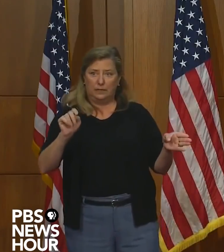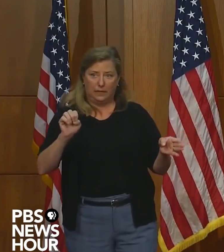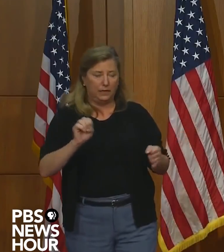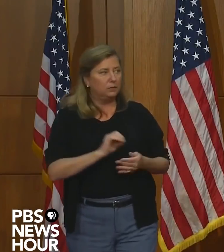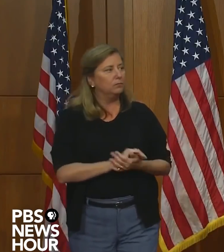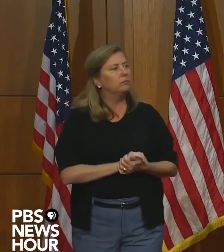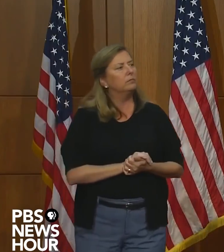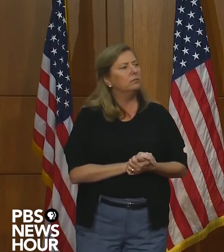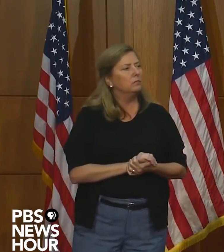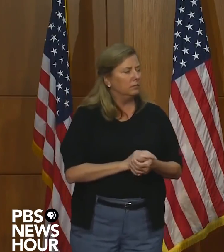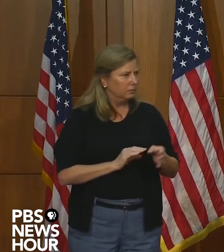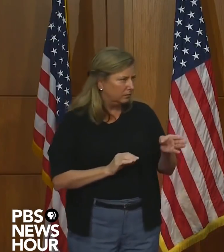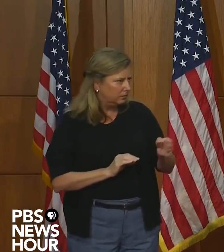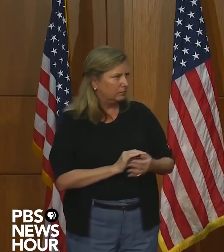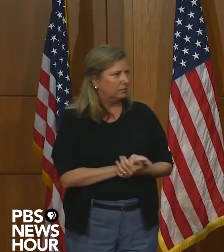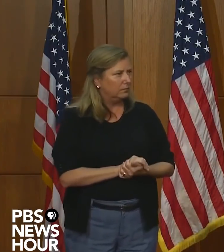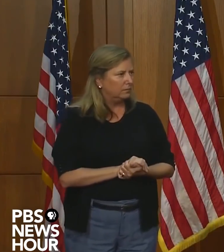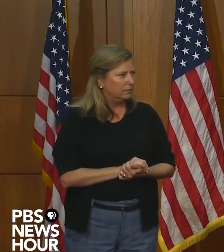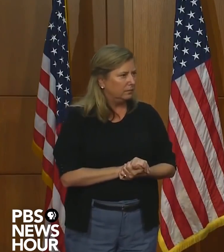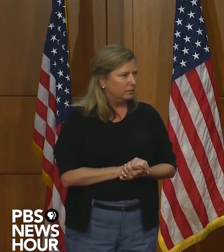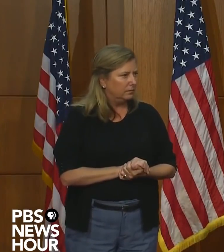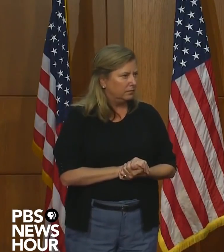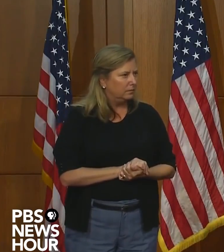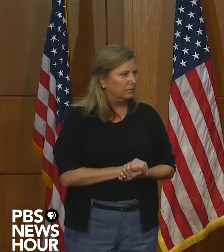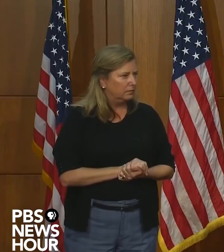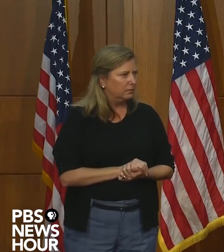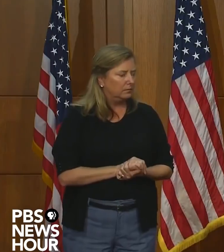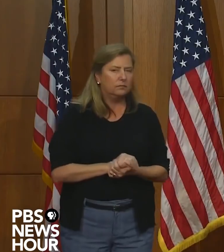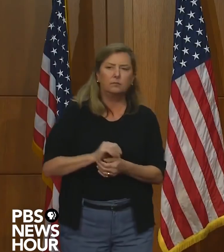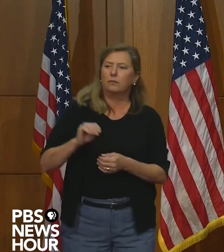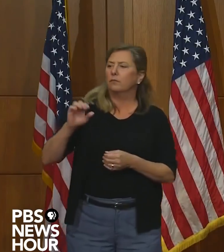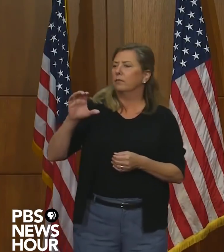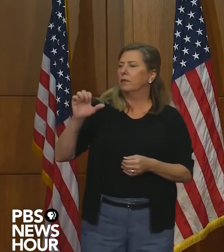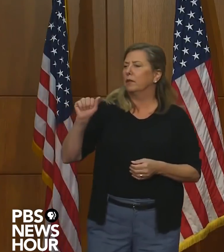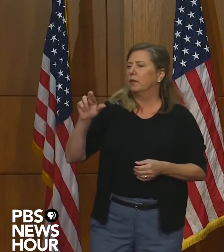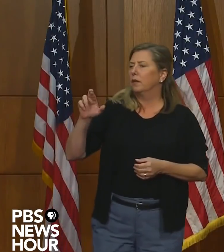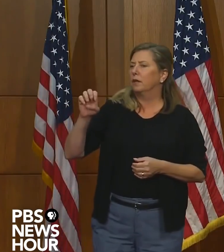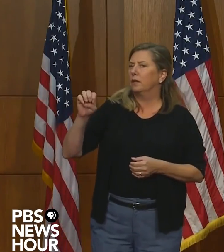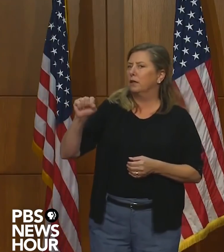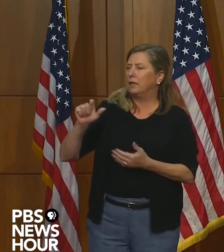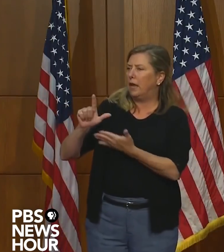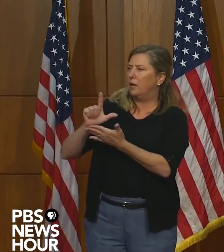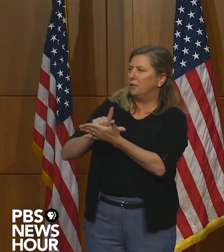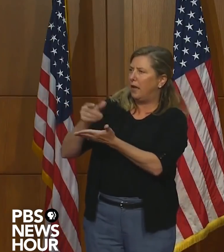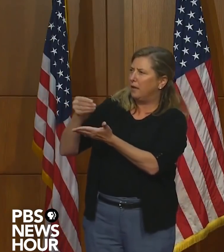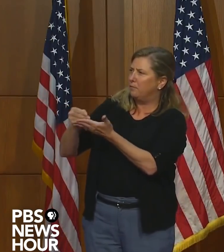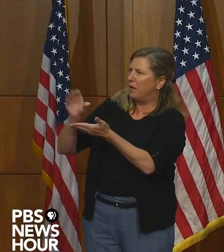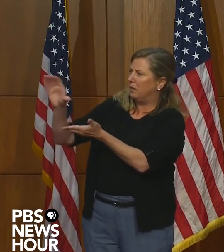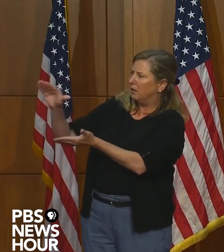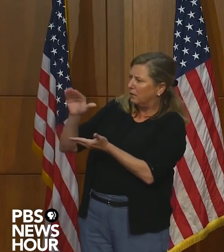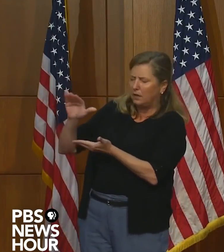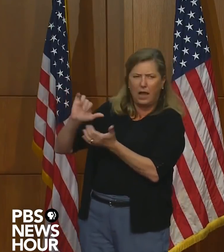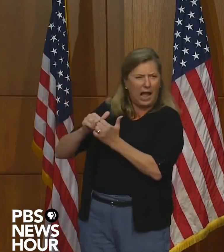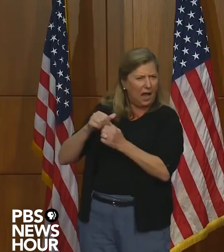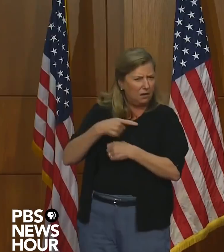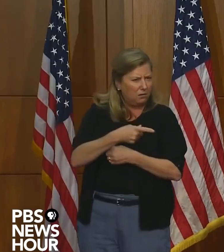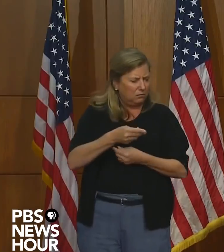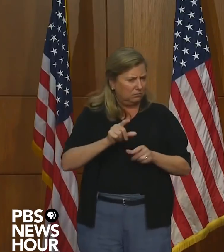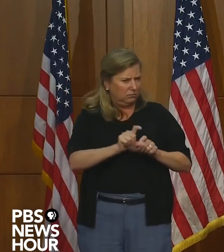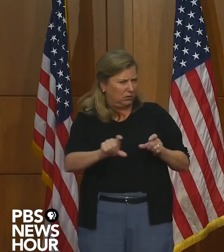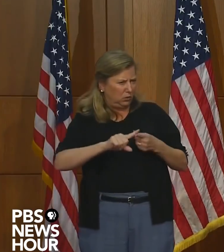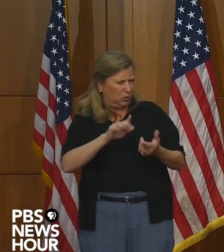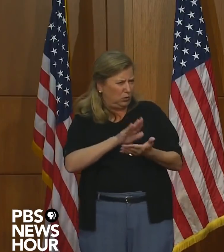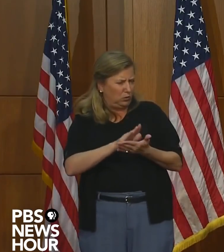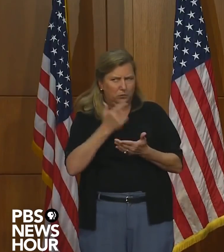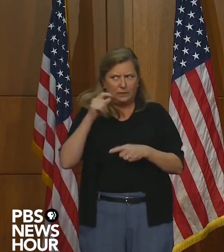I was wondering if you could provide additional details on how cares act funding might be distributed to schools, given that it can't replace lost revenues.